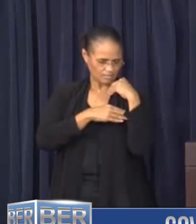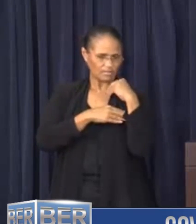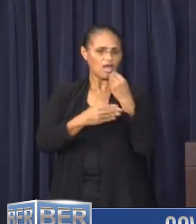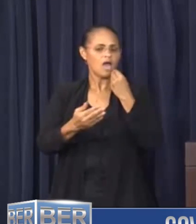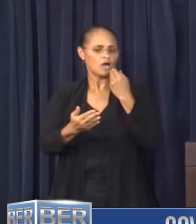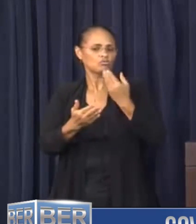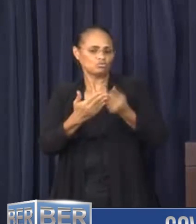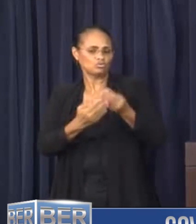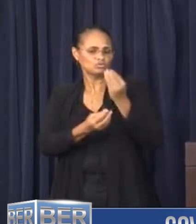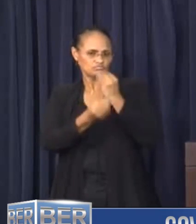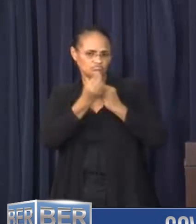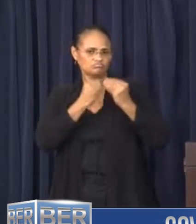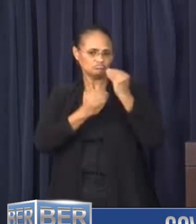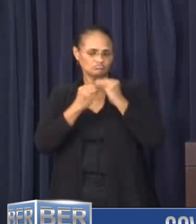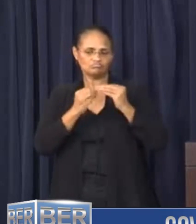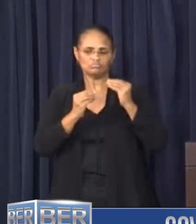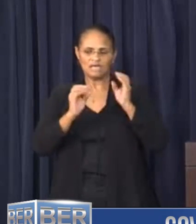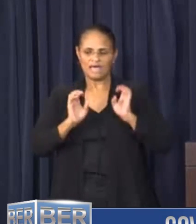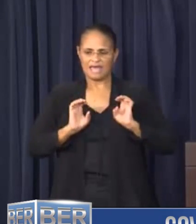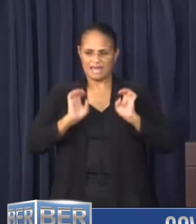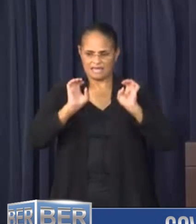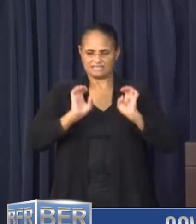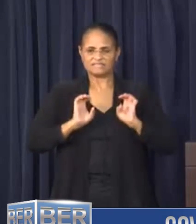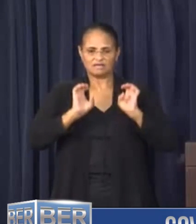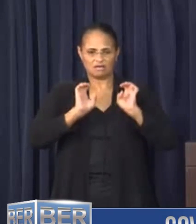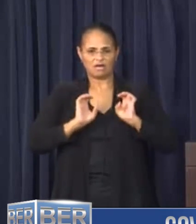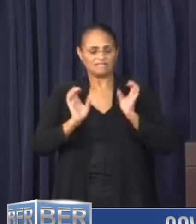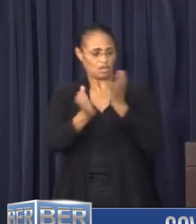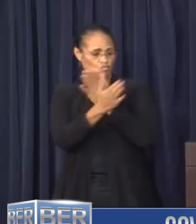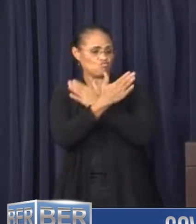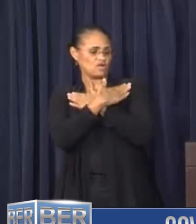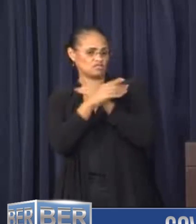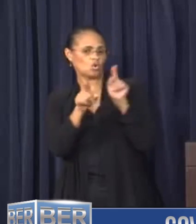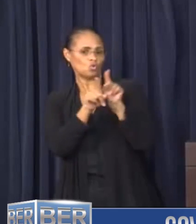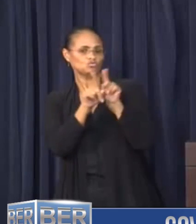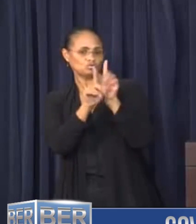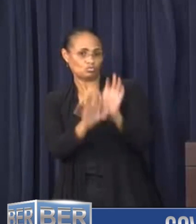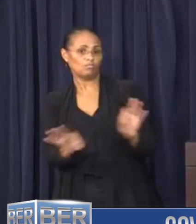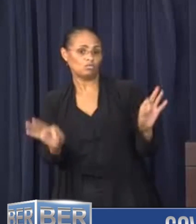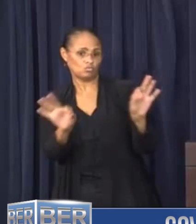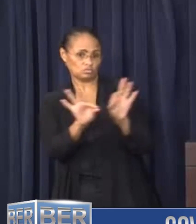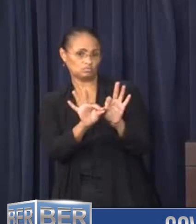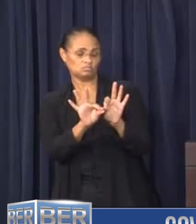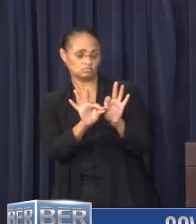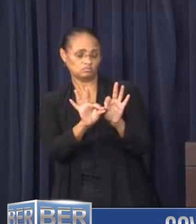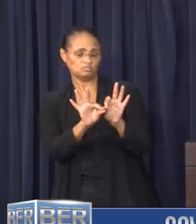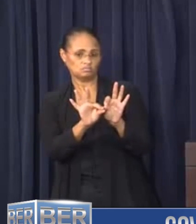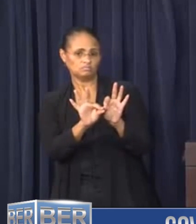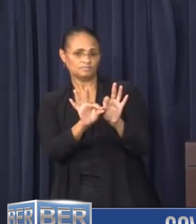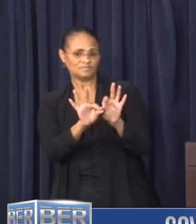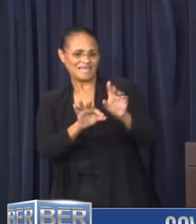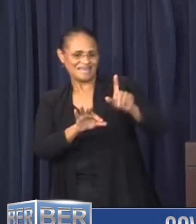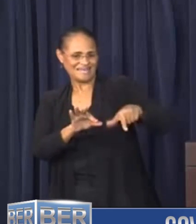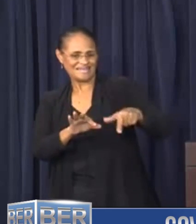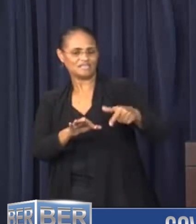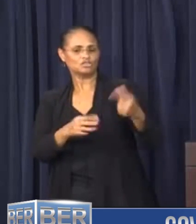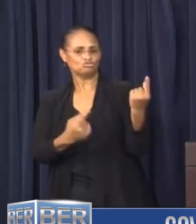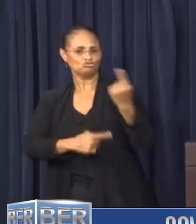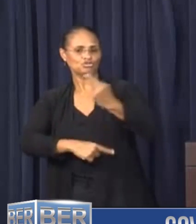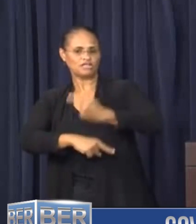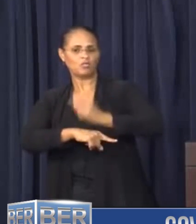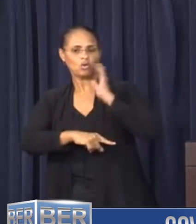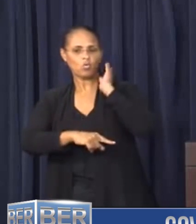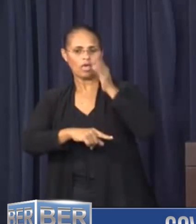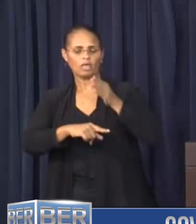nutrition. Exercise and rest are also very critical. Later today, we will put up some